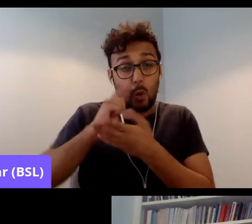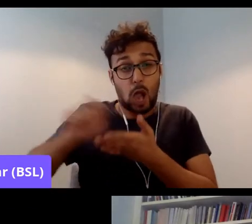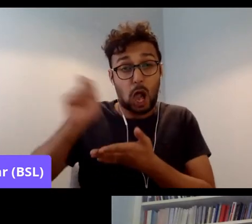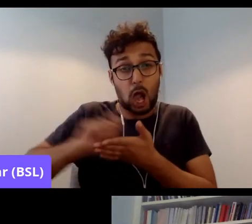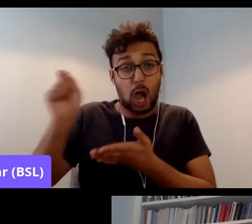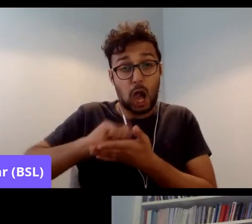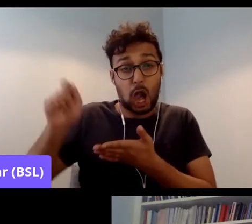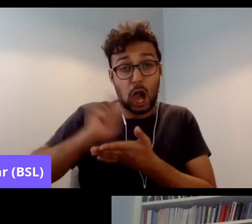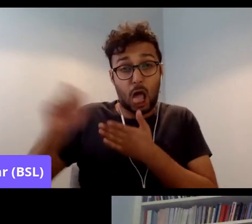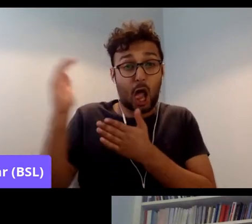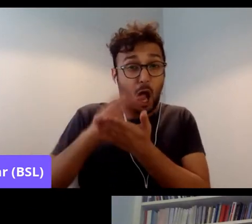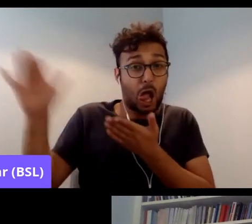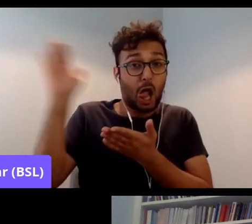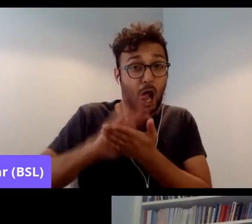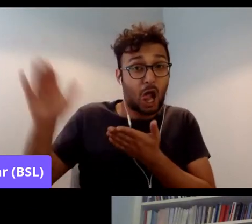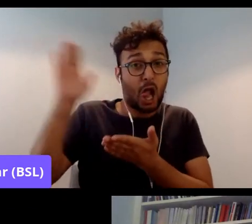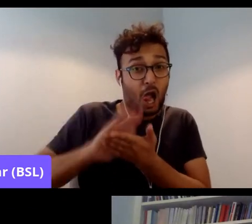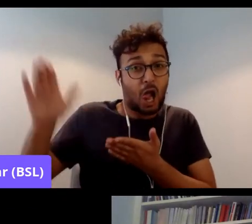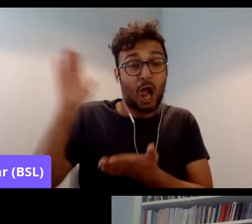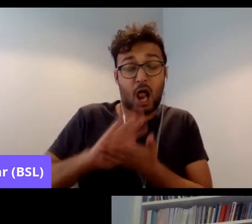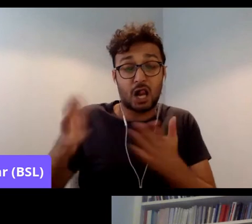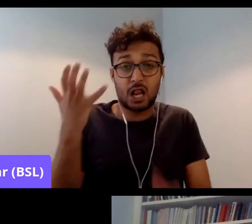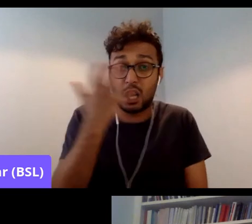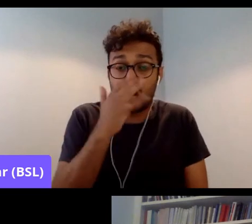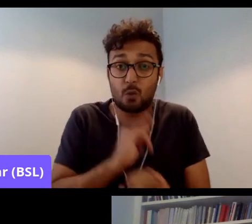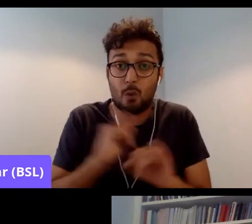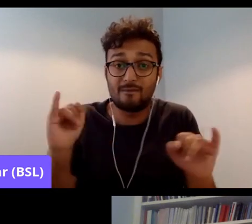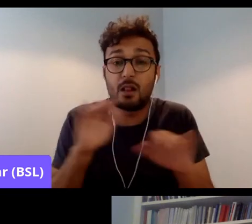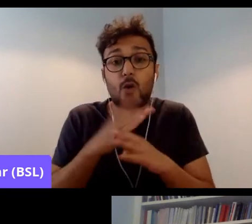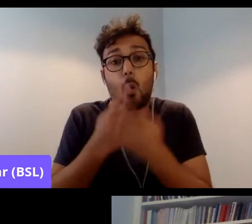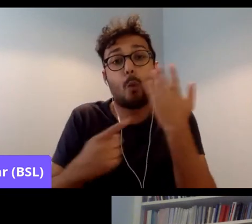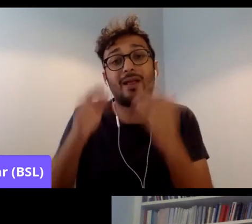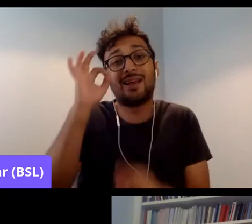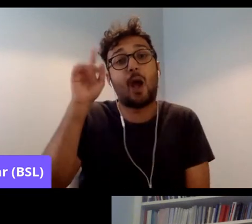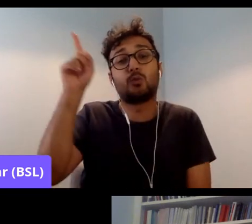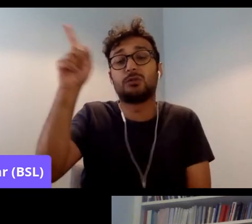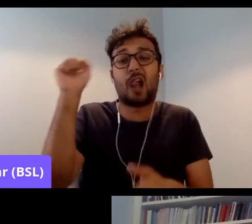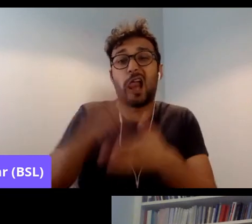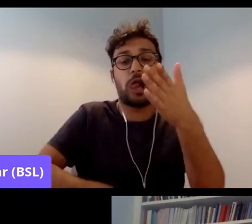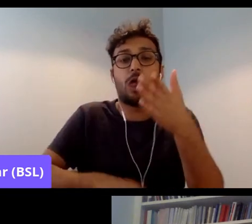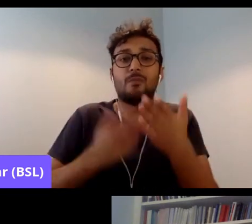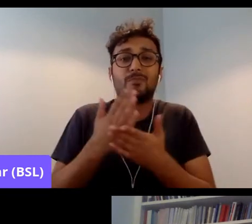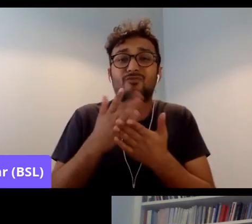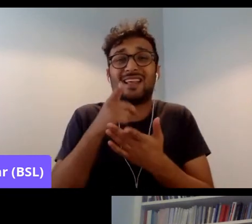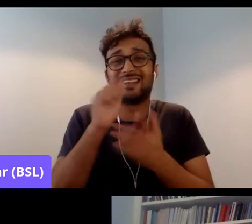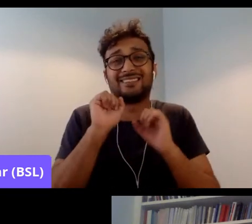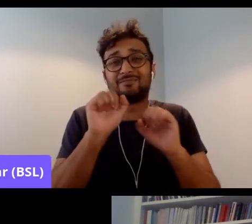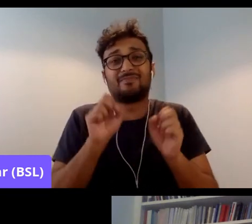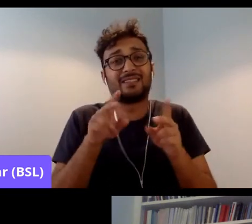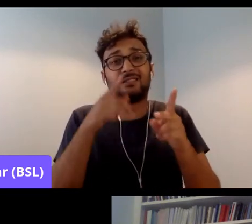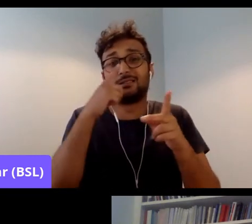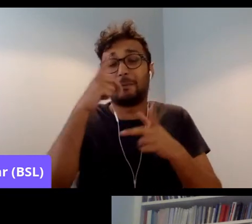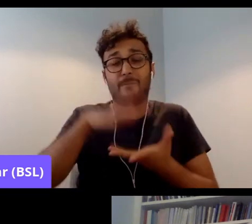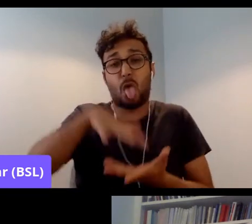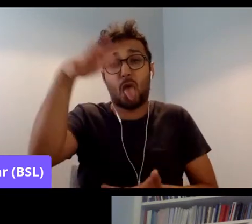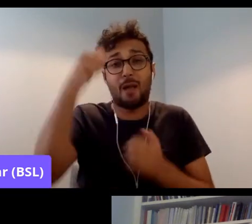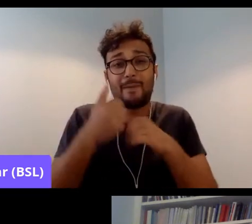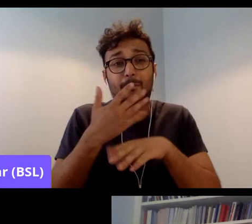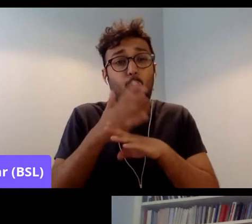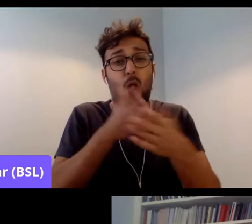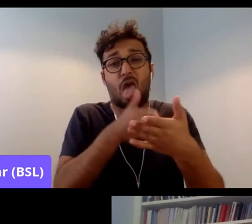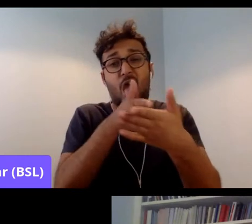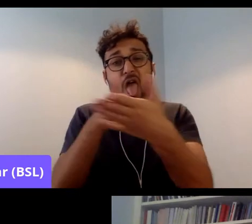the council as a whole trying to be punitive. A lot of it's bureaucracy and a lot of it is the